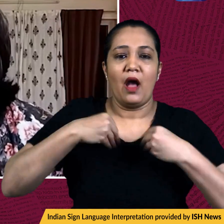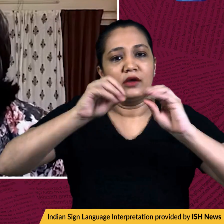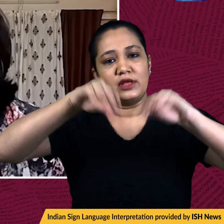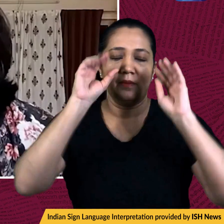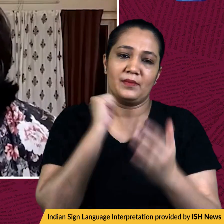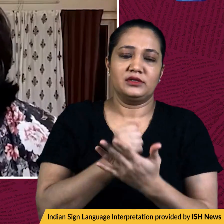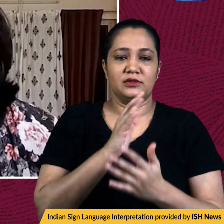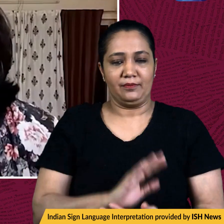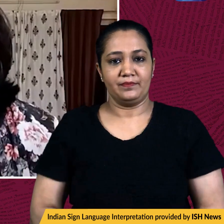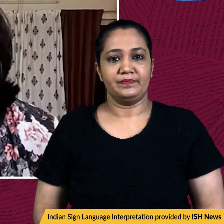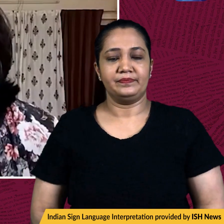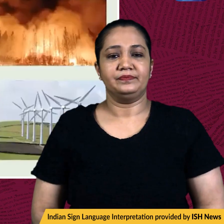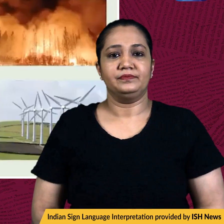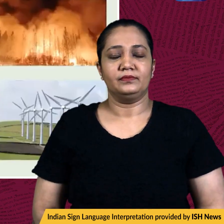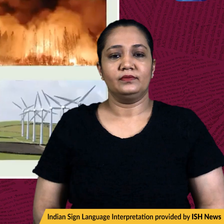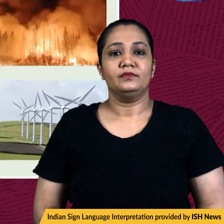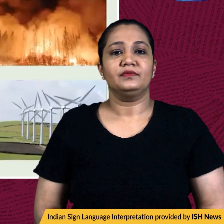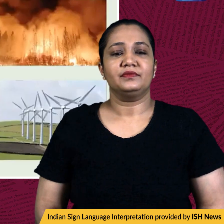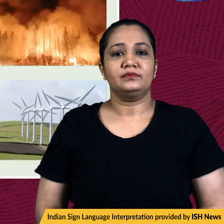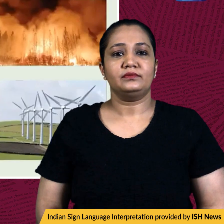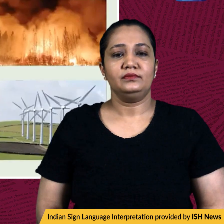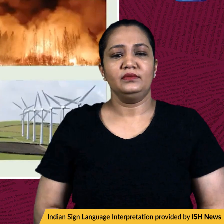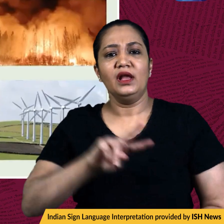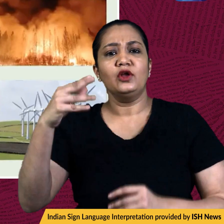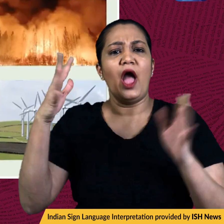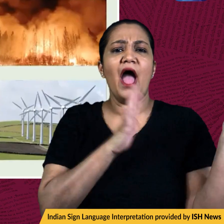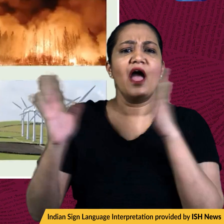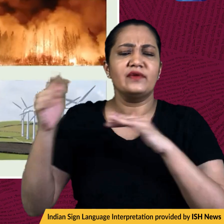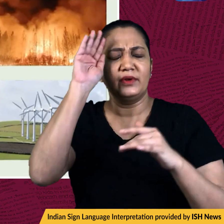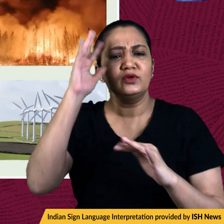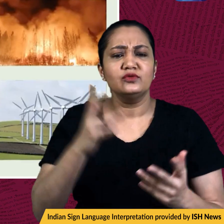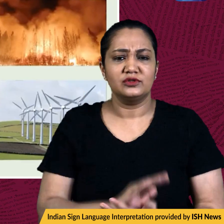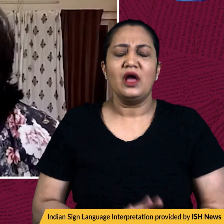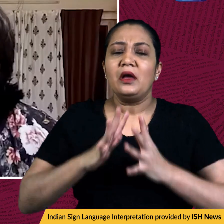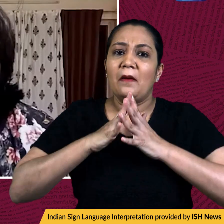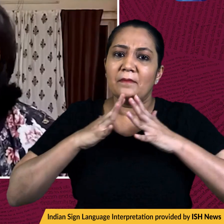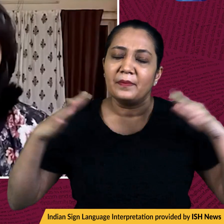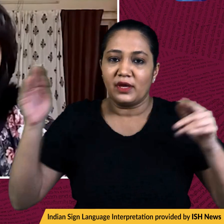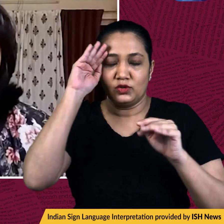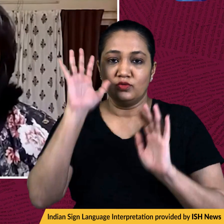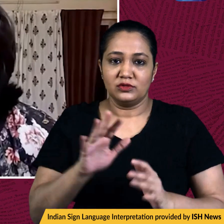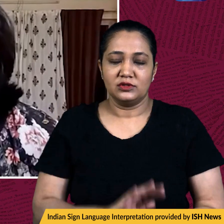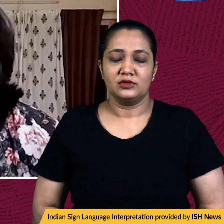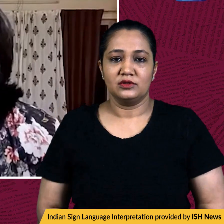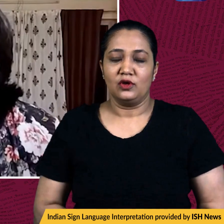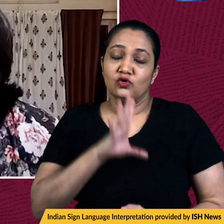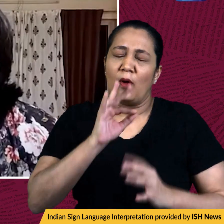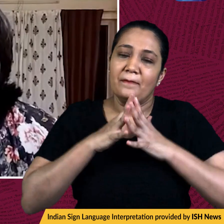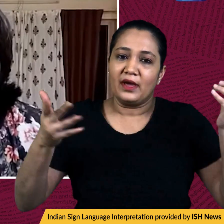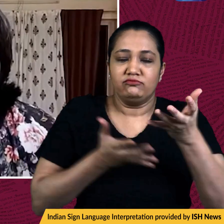in March. Now, on to environment news. This is a huge news, big deal, really, because